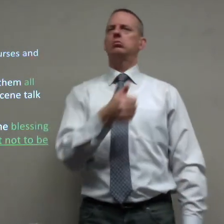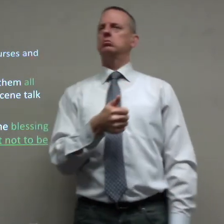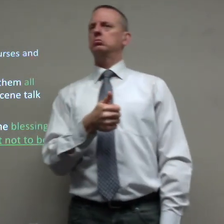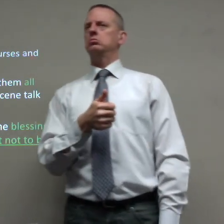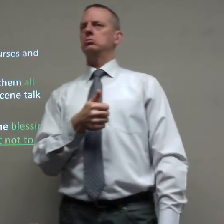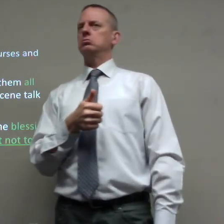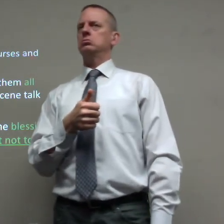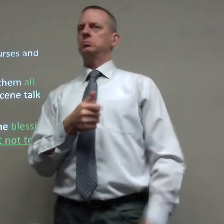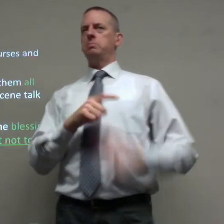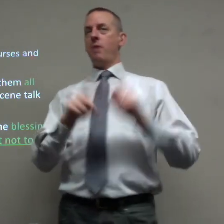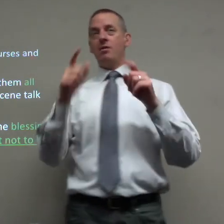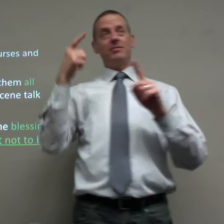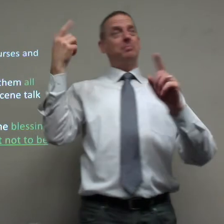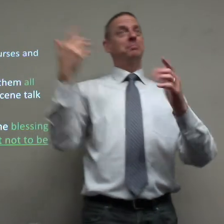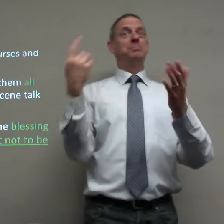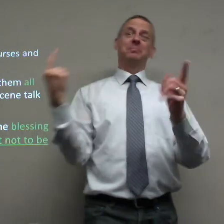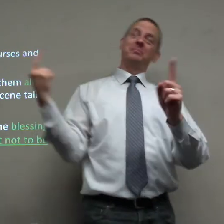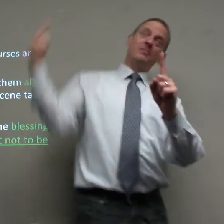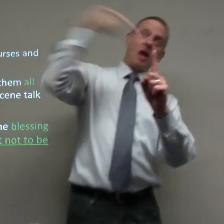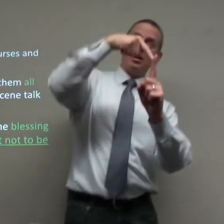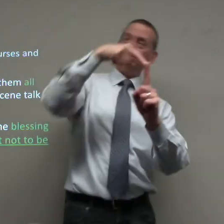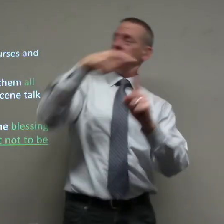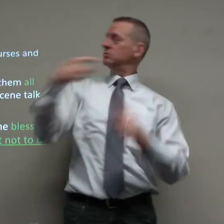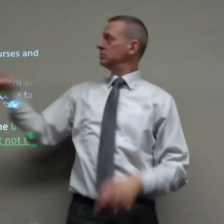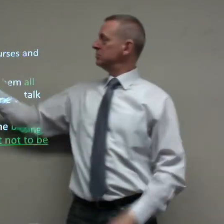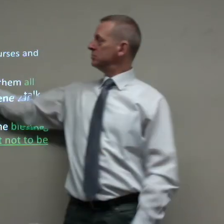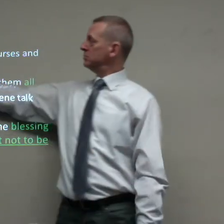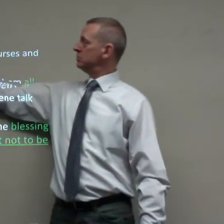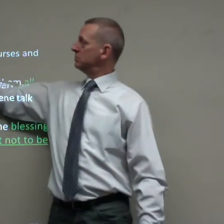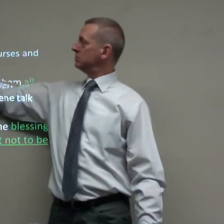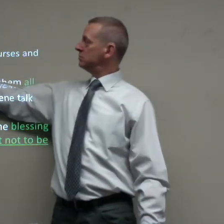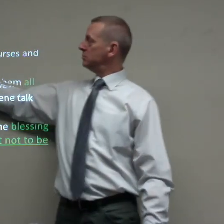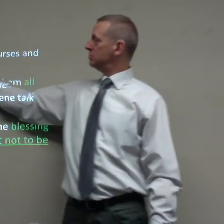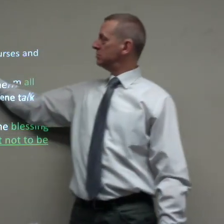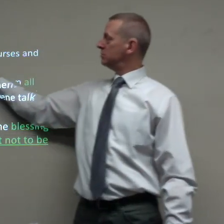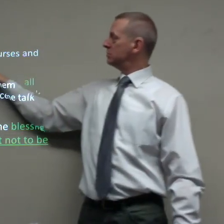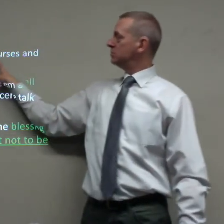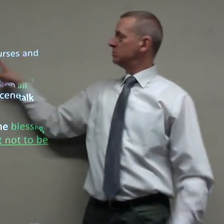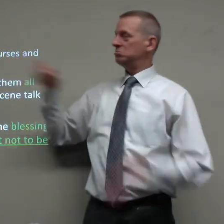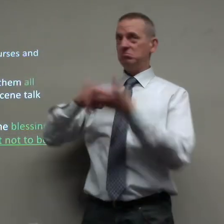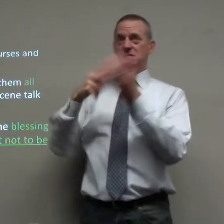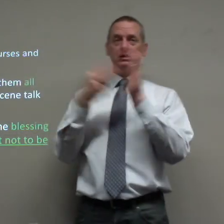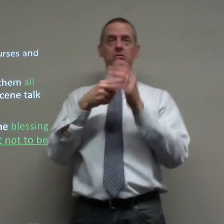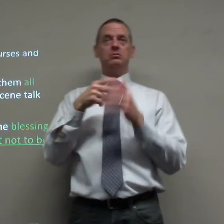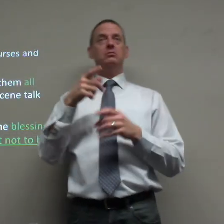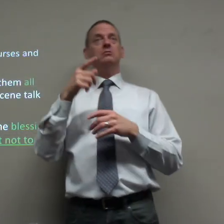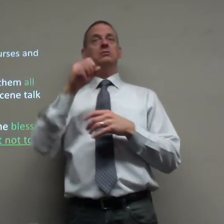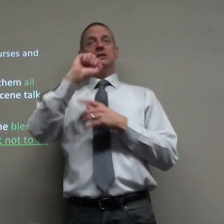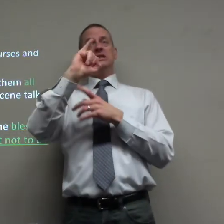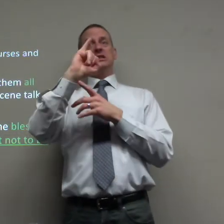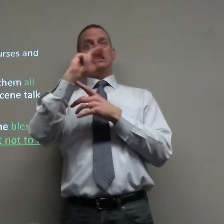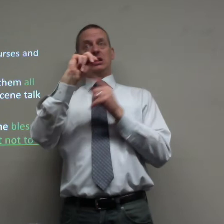mouth is full of curses